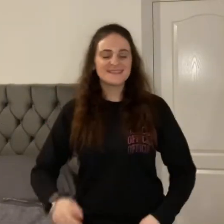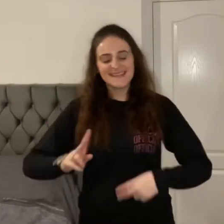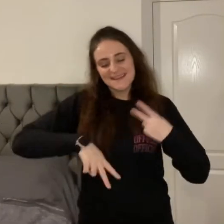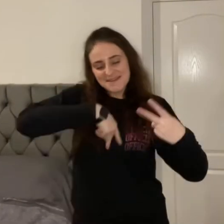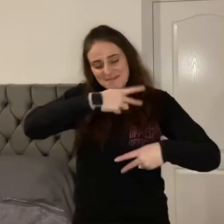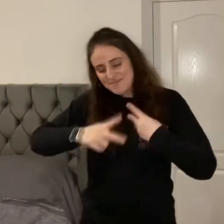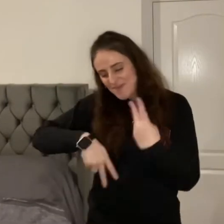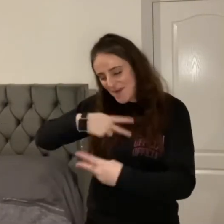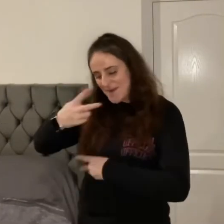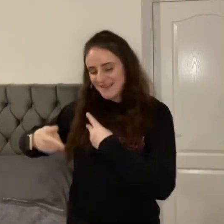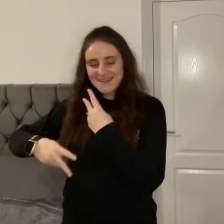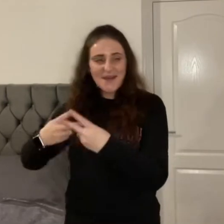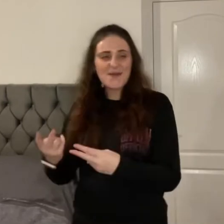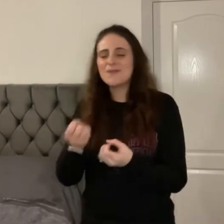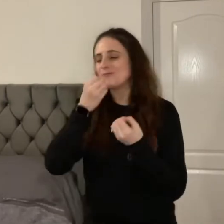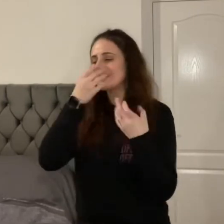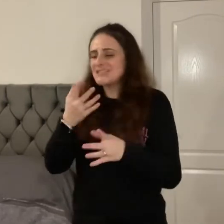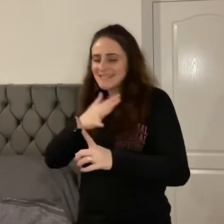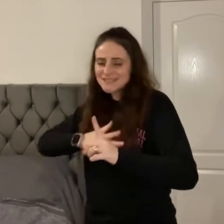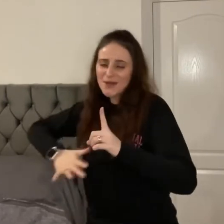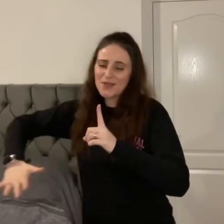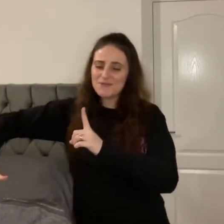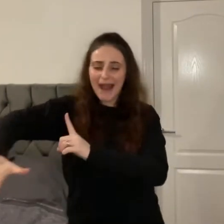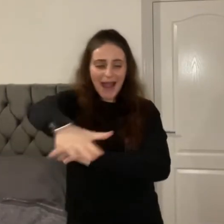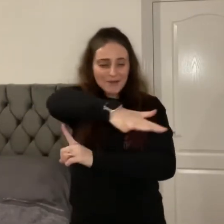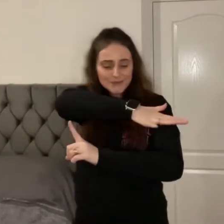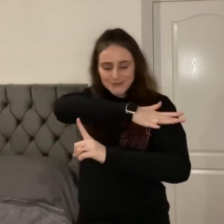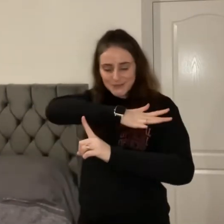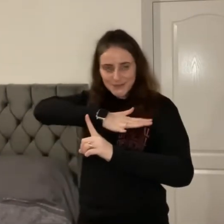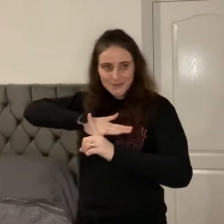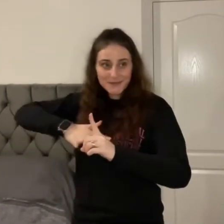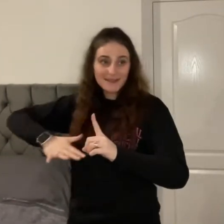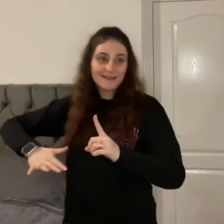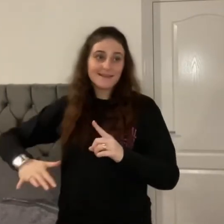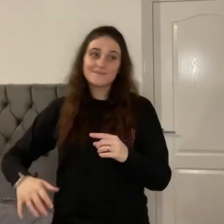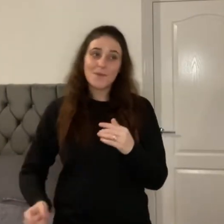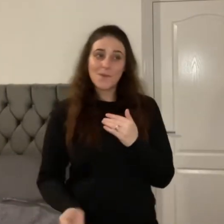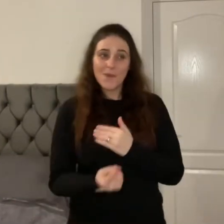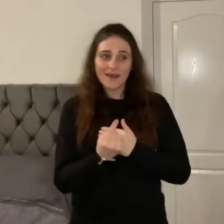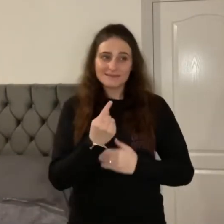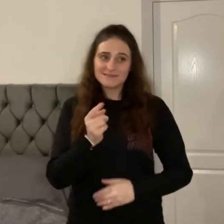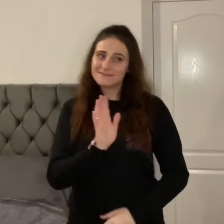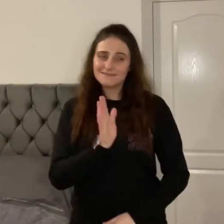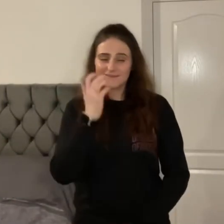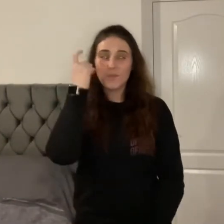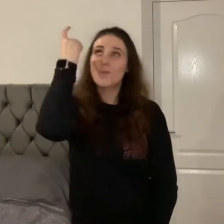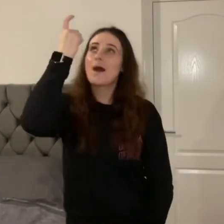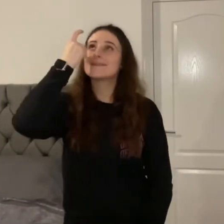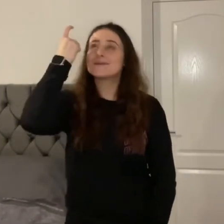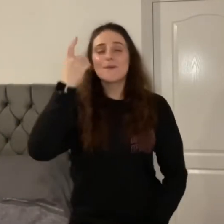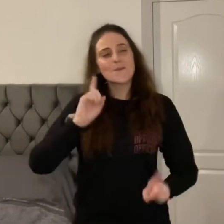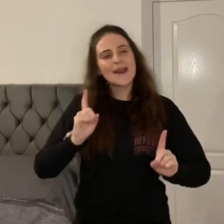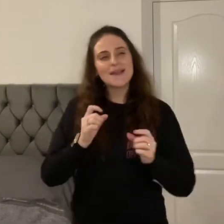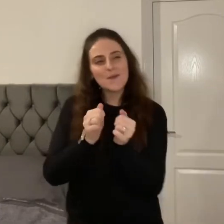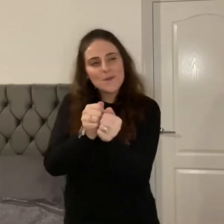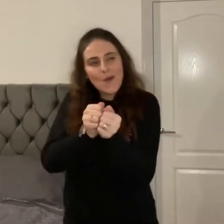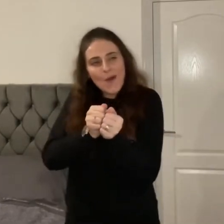Come roll in all the riches all around you. And for once, never wonder what there were.